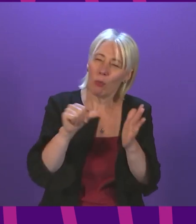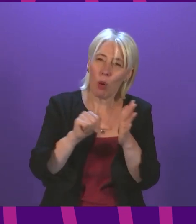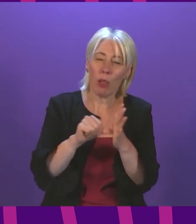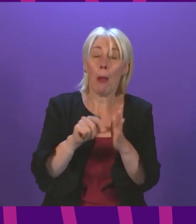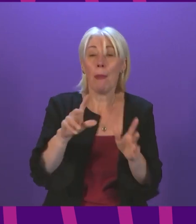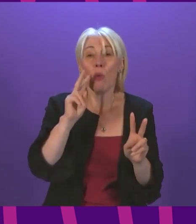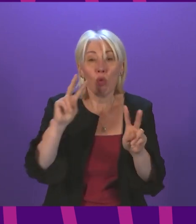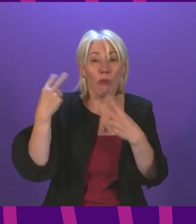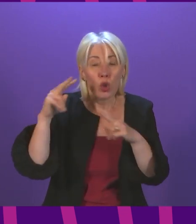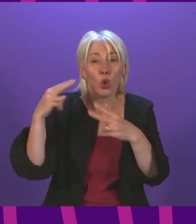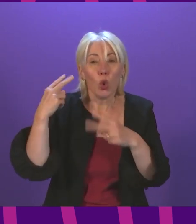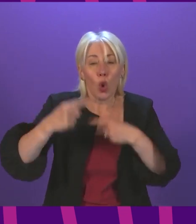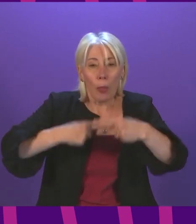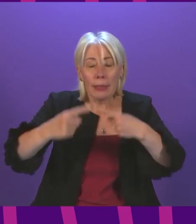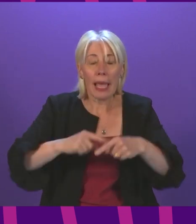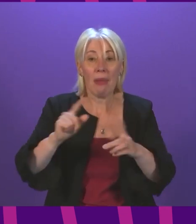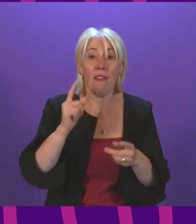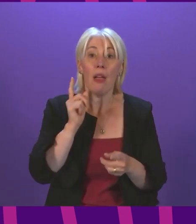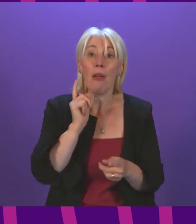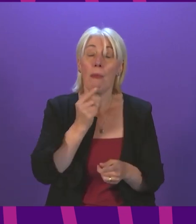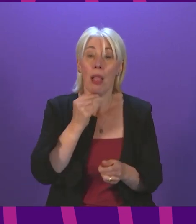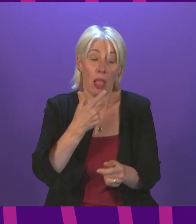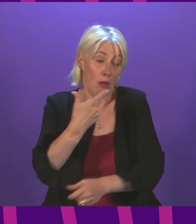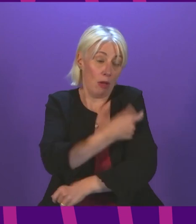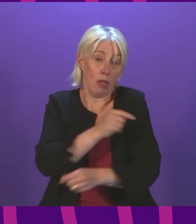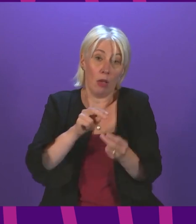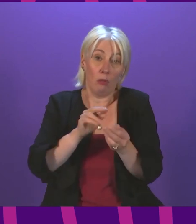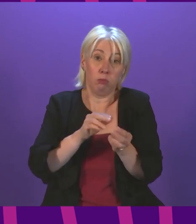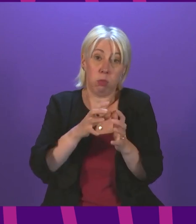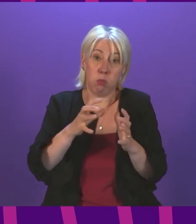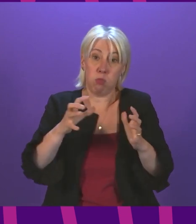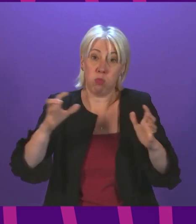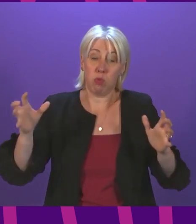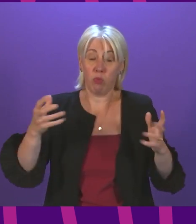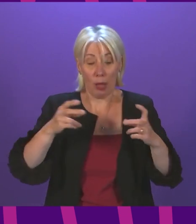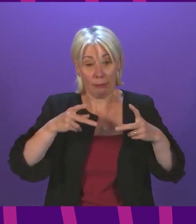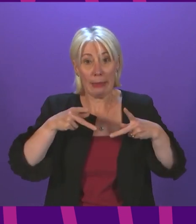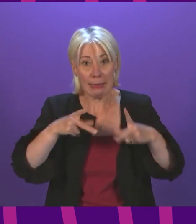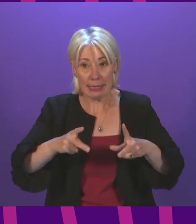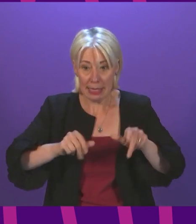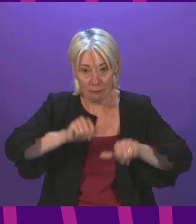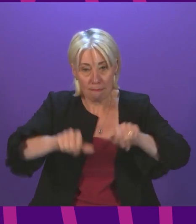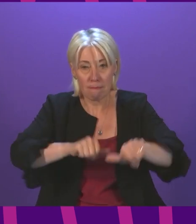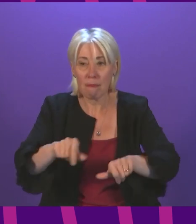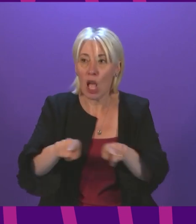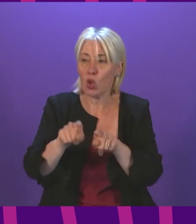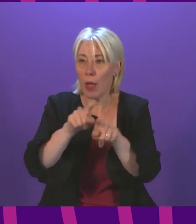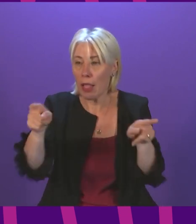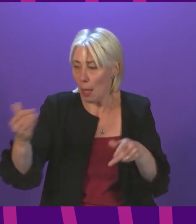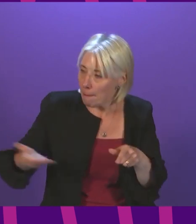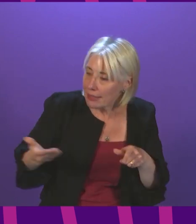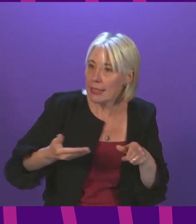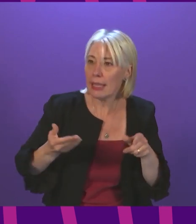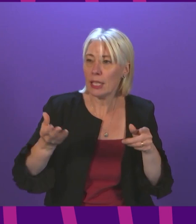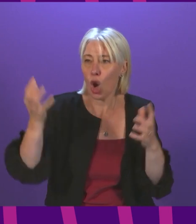under review as vaccine rates increase and as the scheme continues and we will continue to listen to the concerns of business